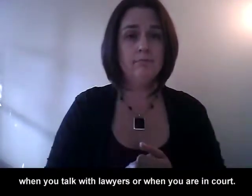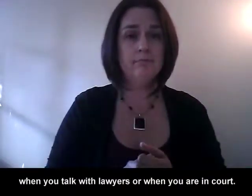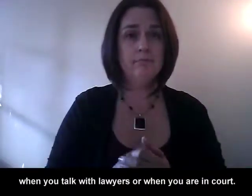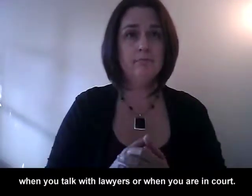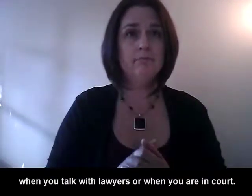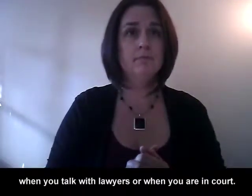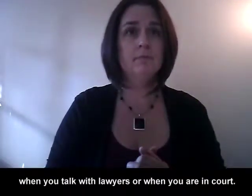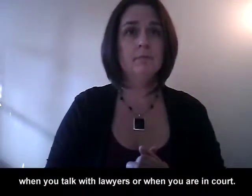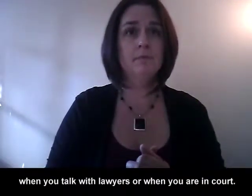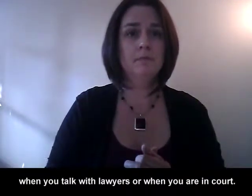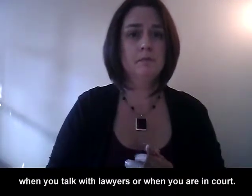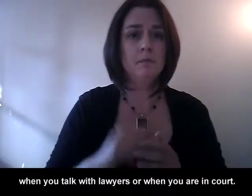when you are in court.